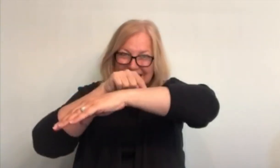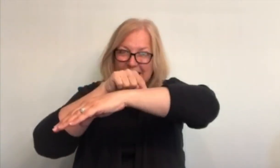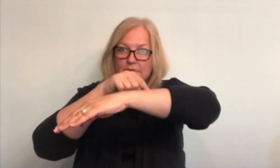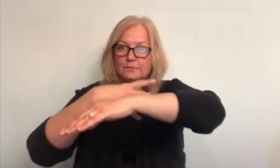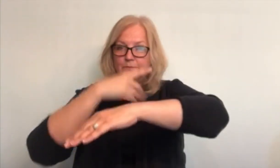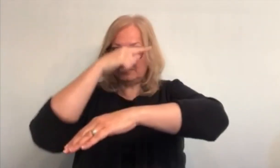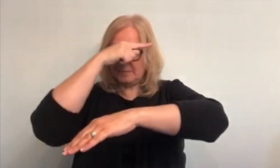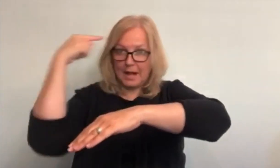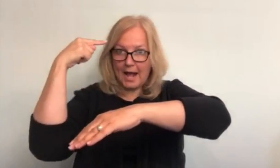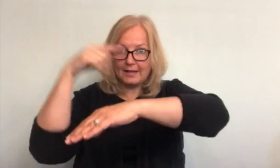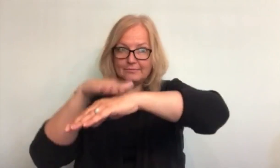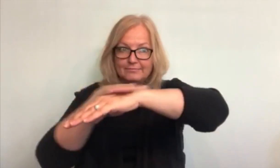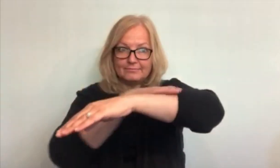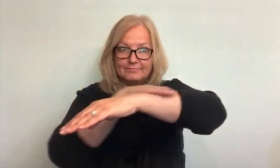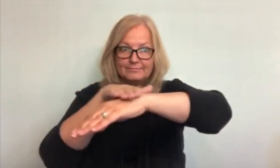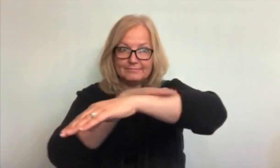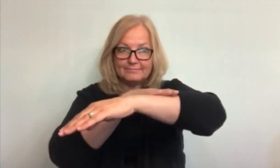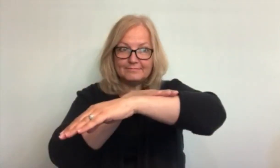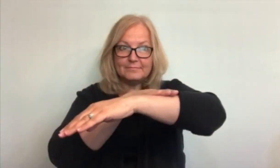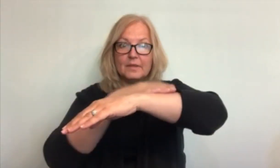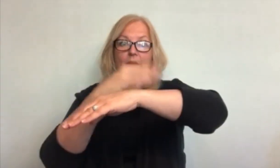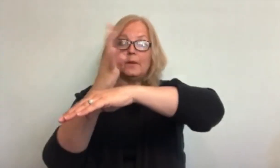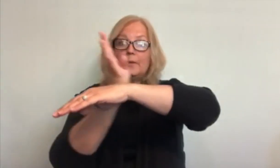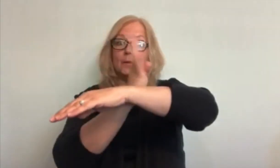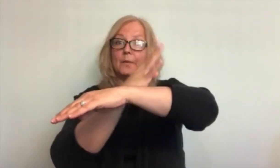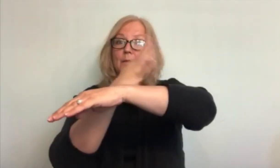Under their fur, a polar bear's skin is black.